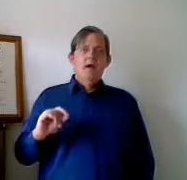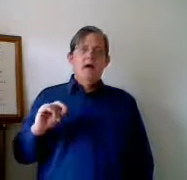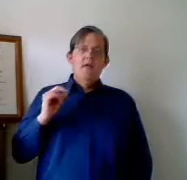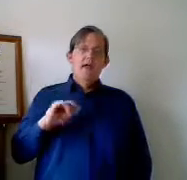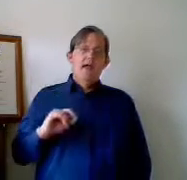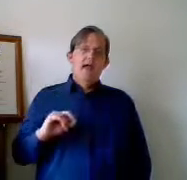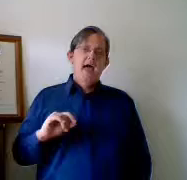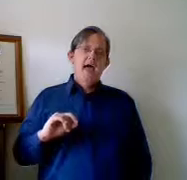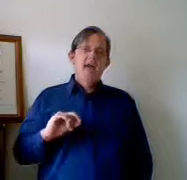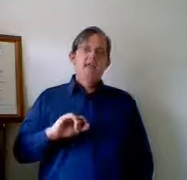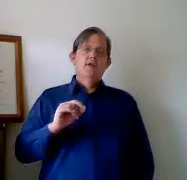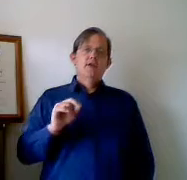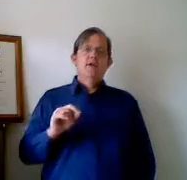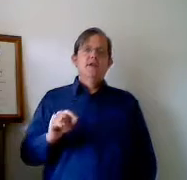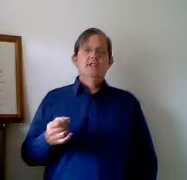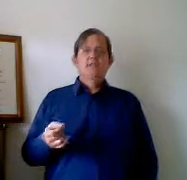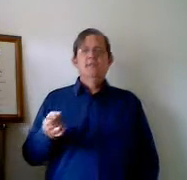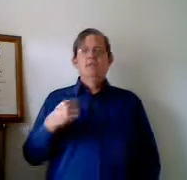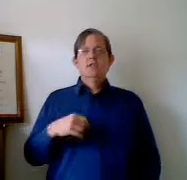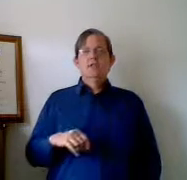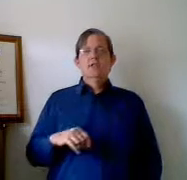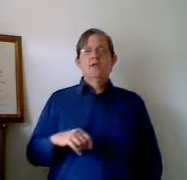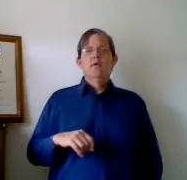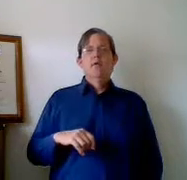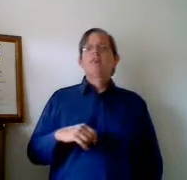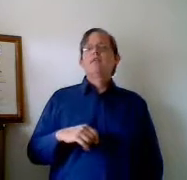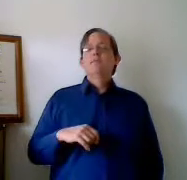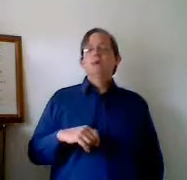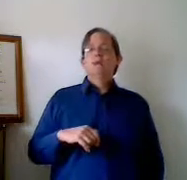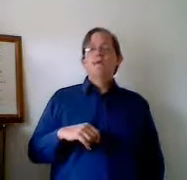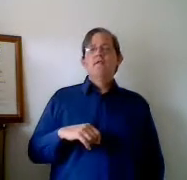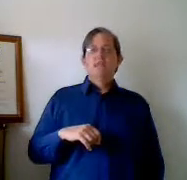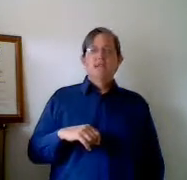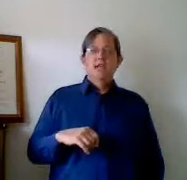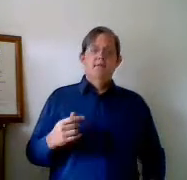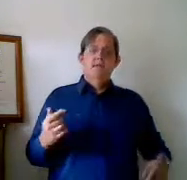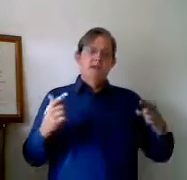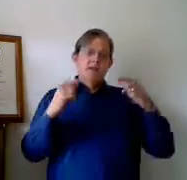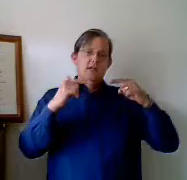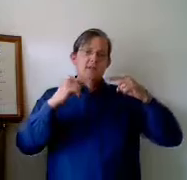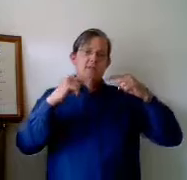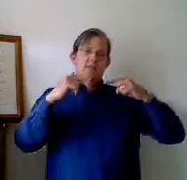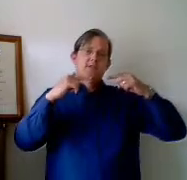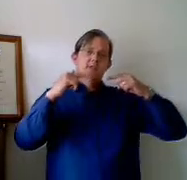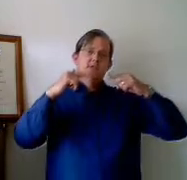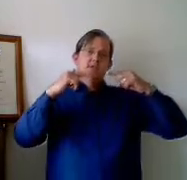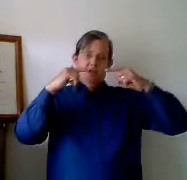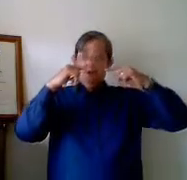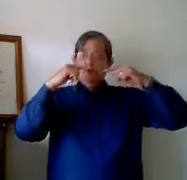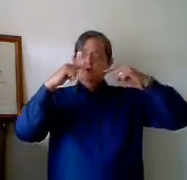On the other hand, had I only given you my first name, in most cases you would have only given me your first name. Because people seek to come to